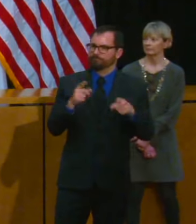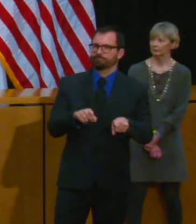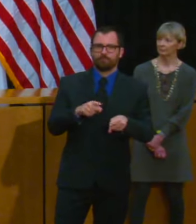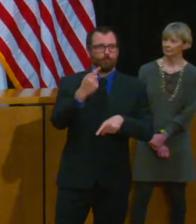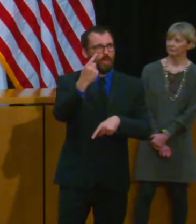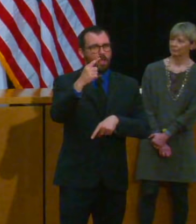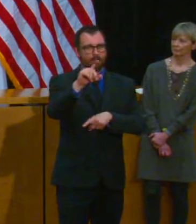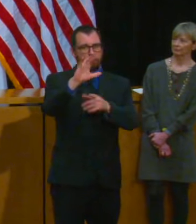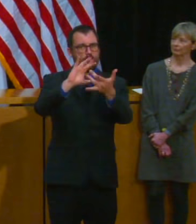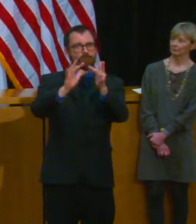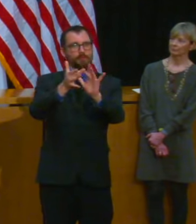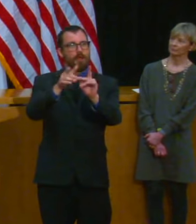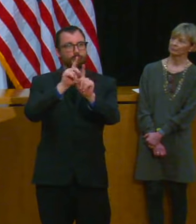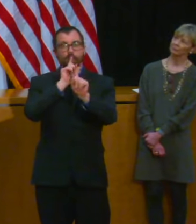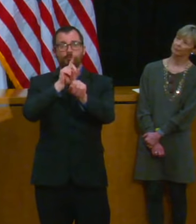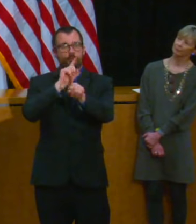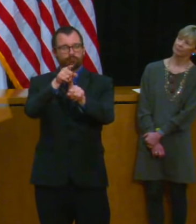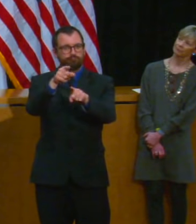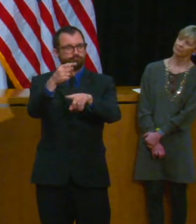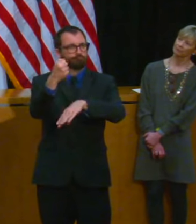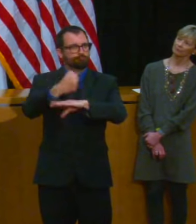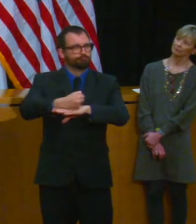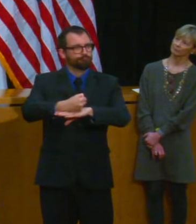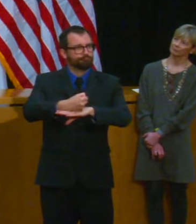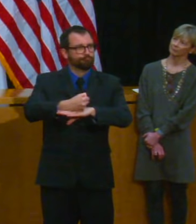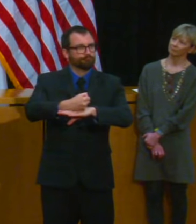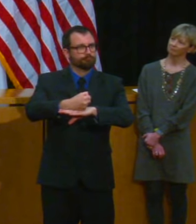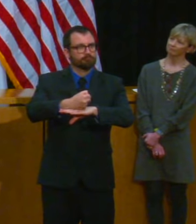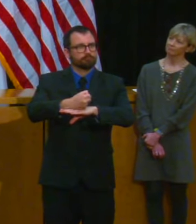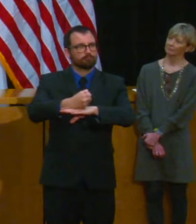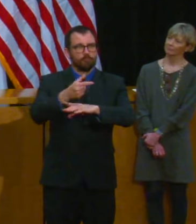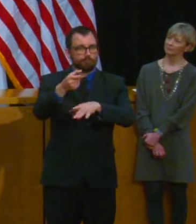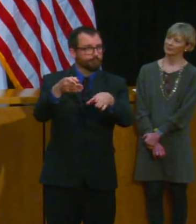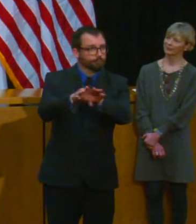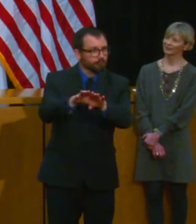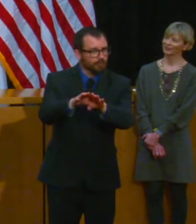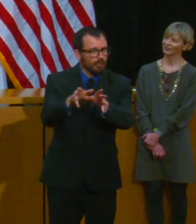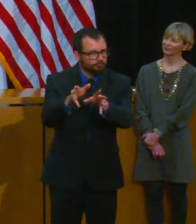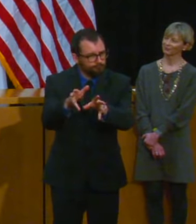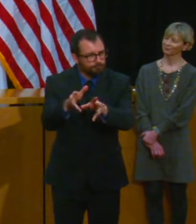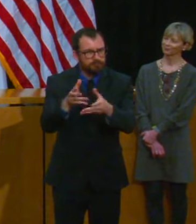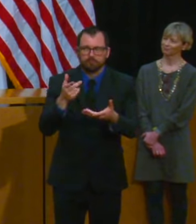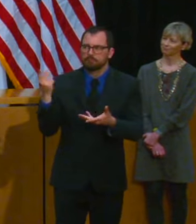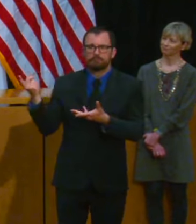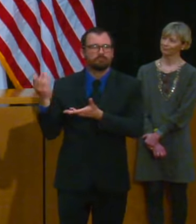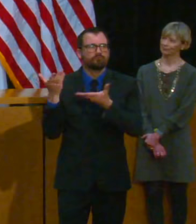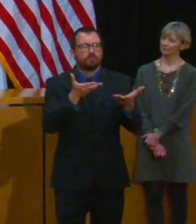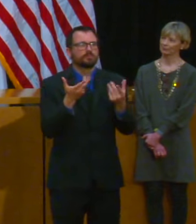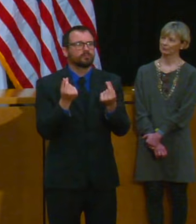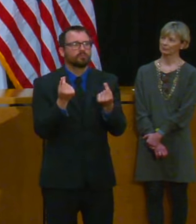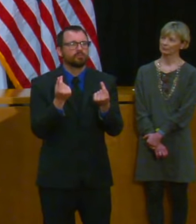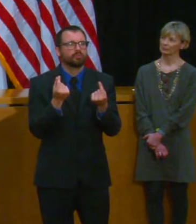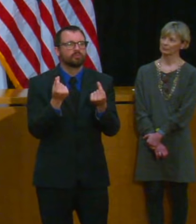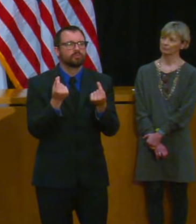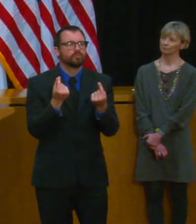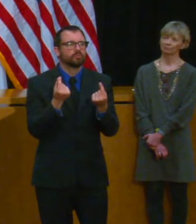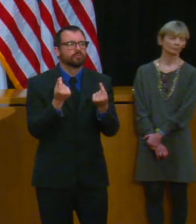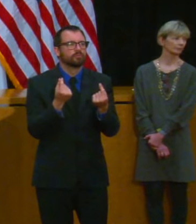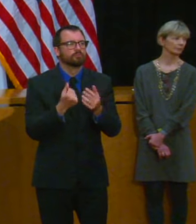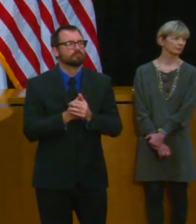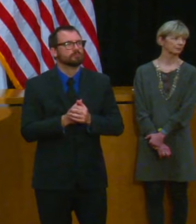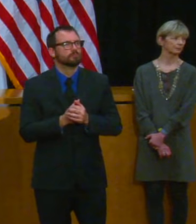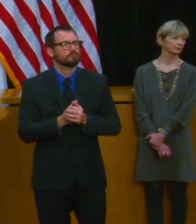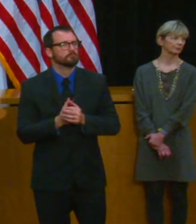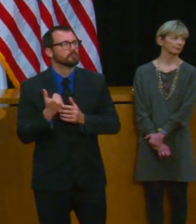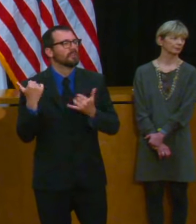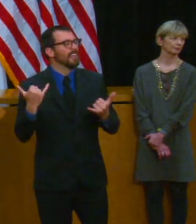more to say about that one before the and plenty of time for Mother's Day Governor, have you considered using smart